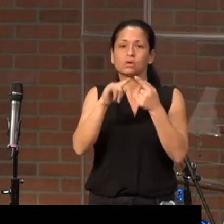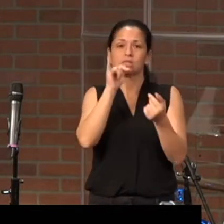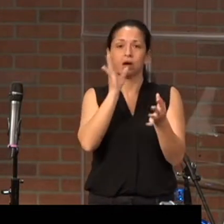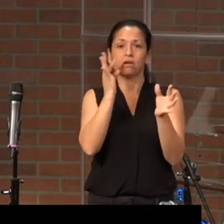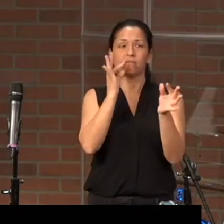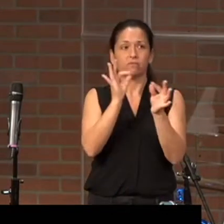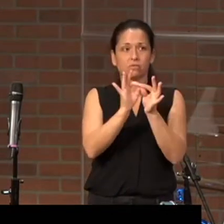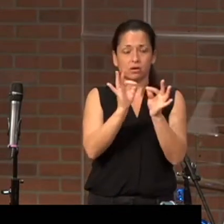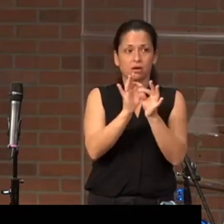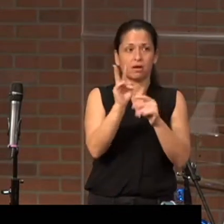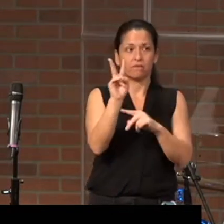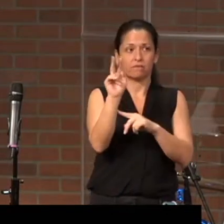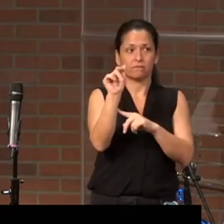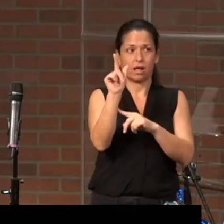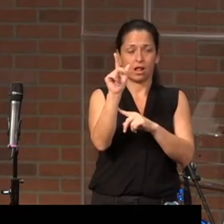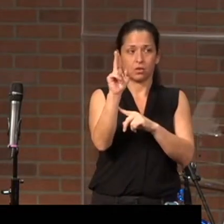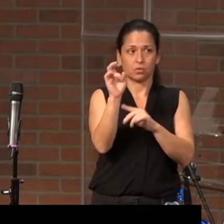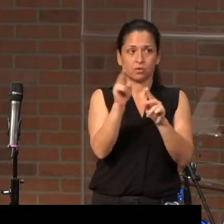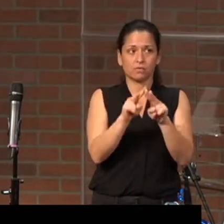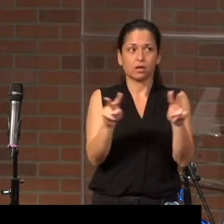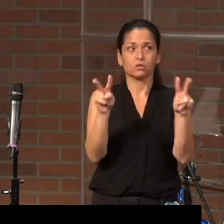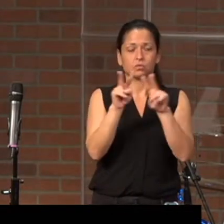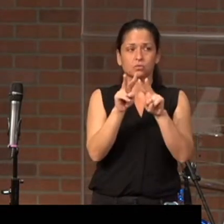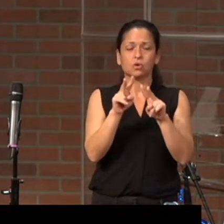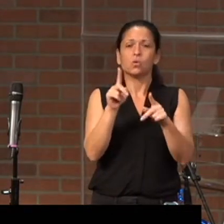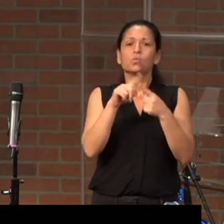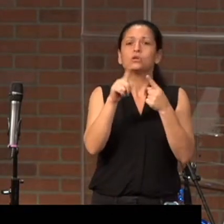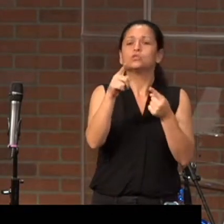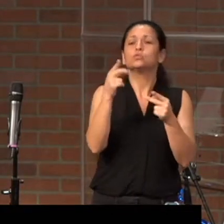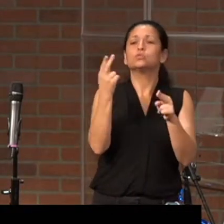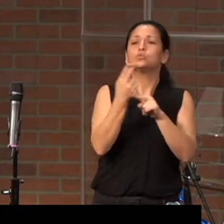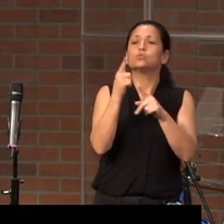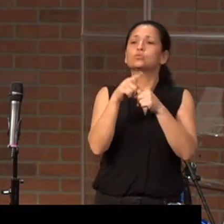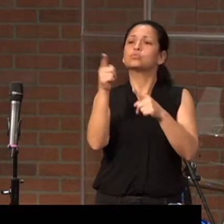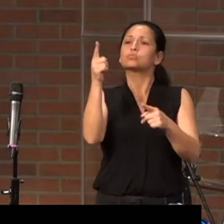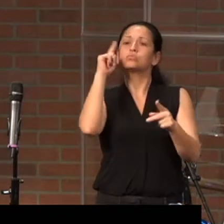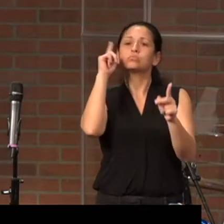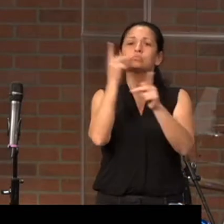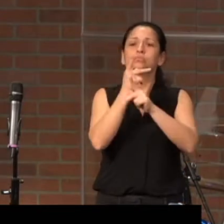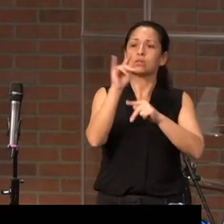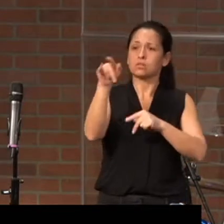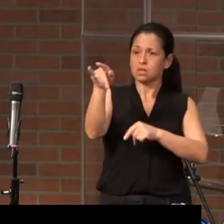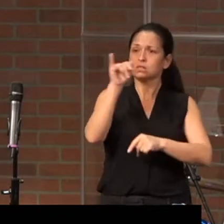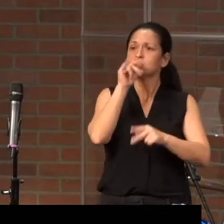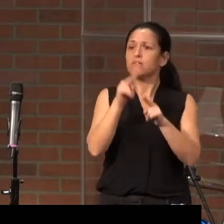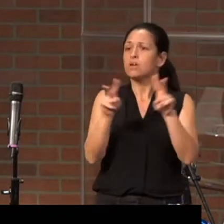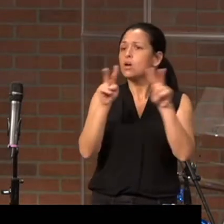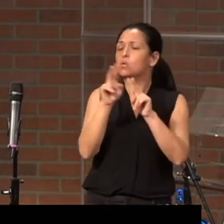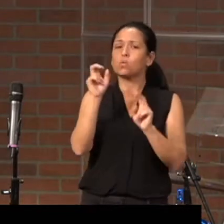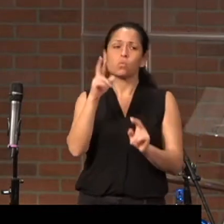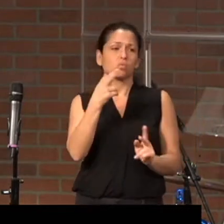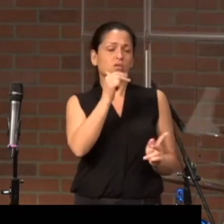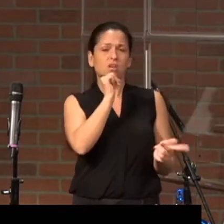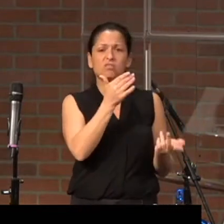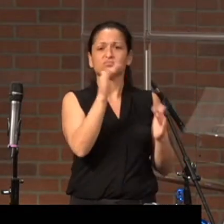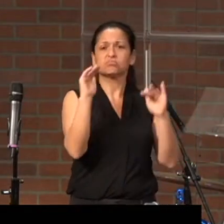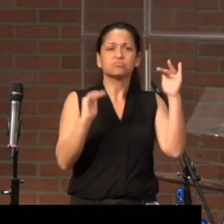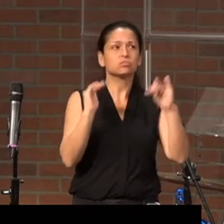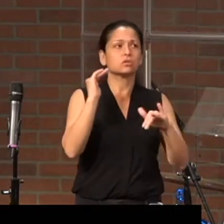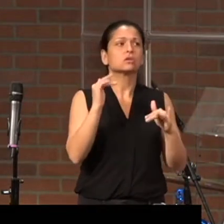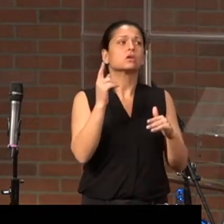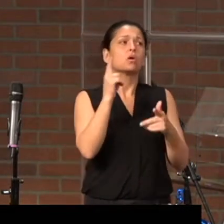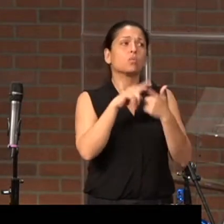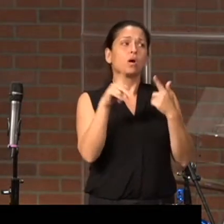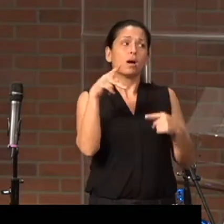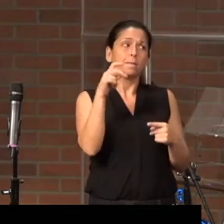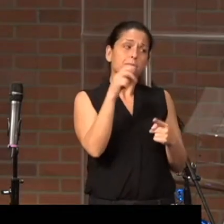you're into real estate, that you might use to appraise something, and what is communicated through this, and what Peter wants his readers